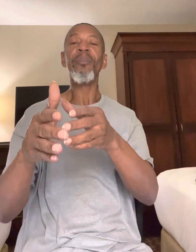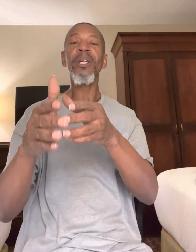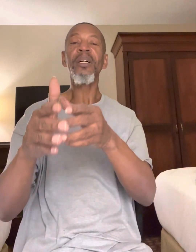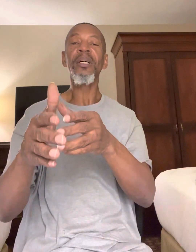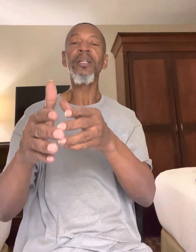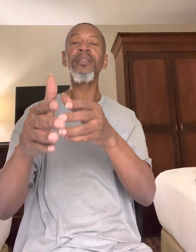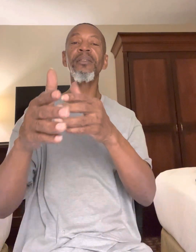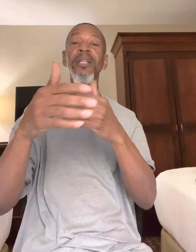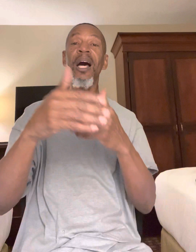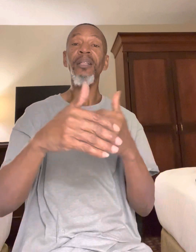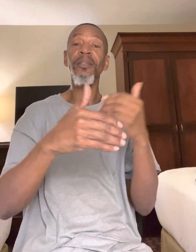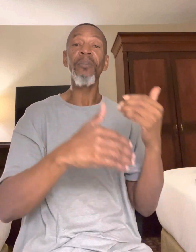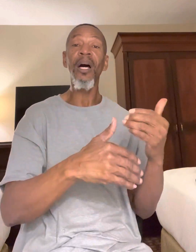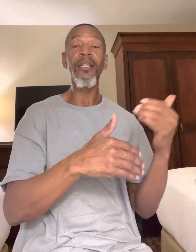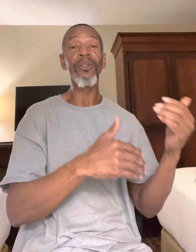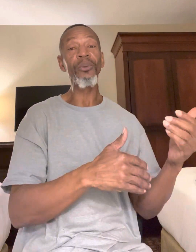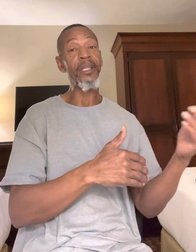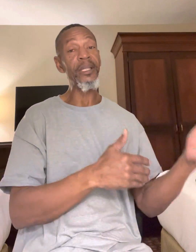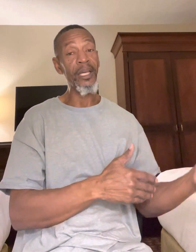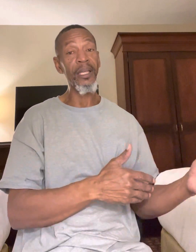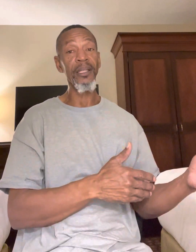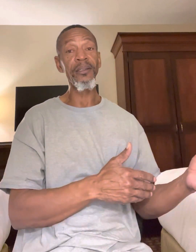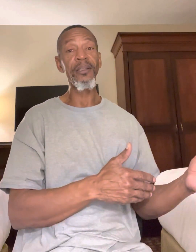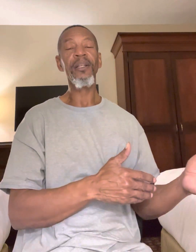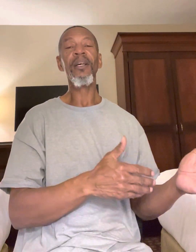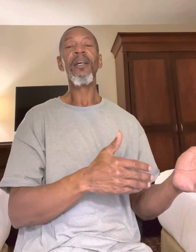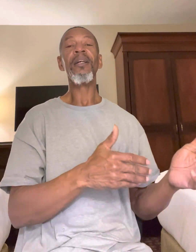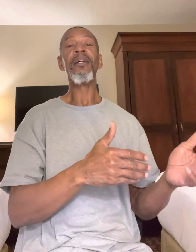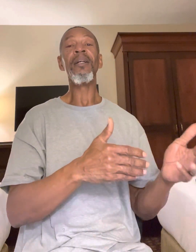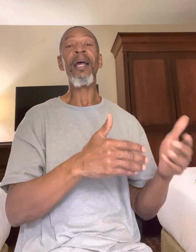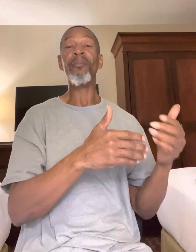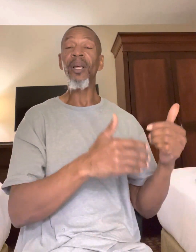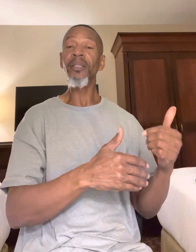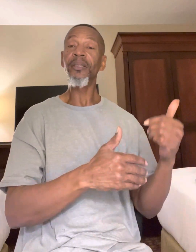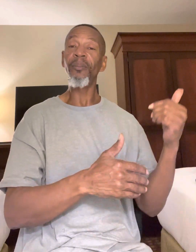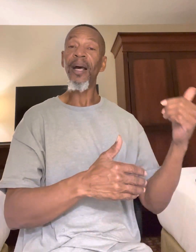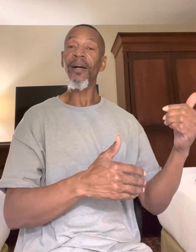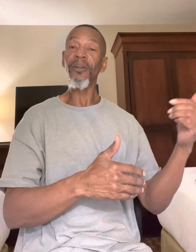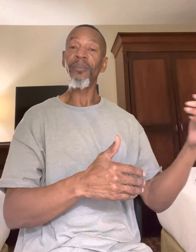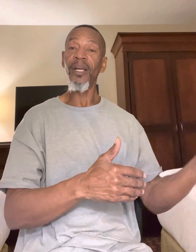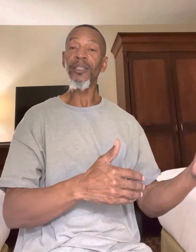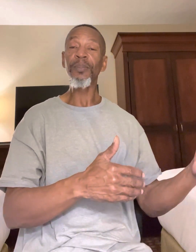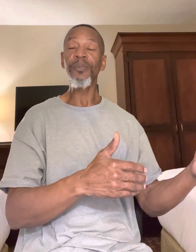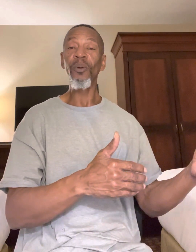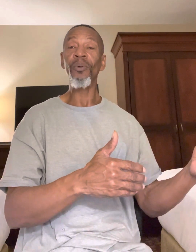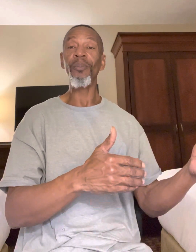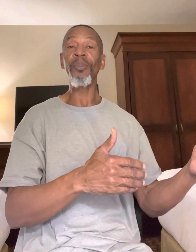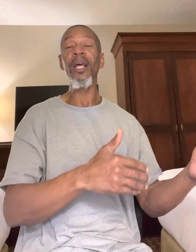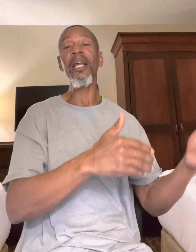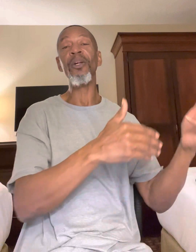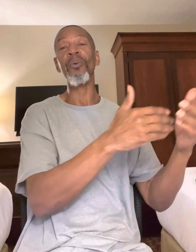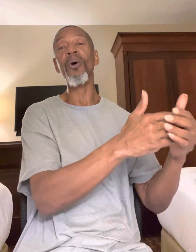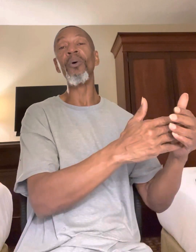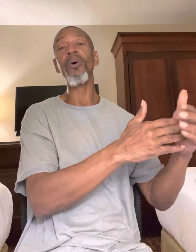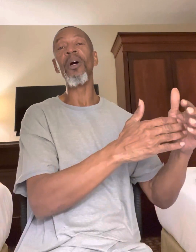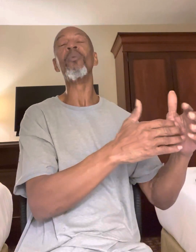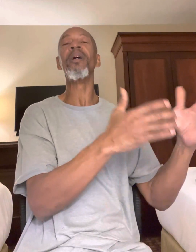because Dr. Martin Luther King and Minister Malcolm X played the role of, well,